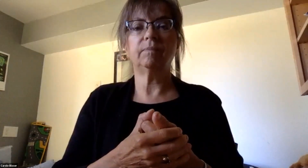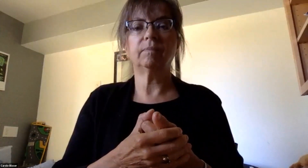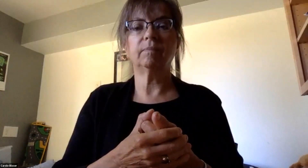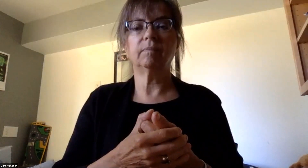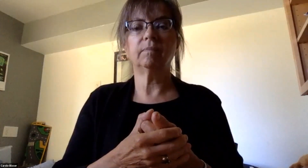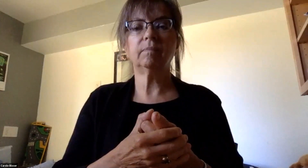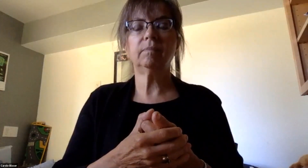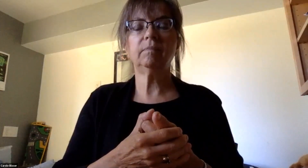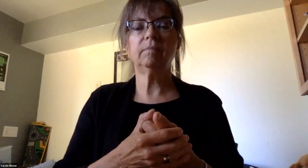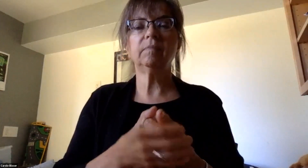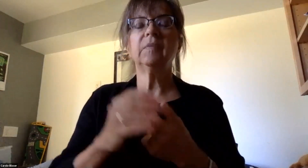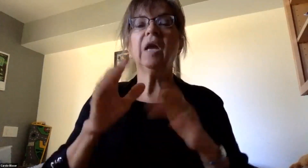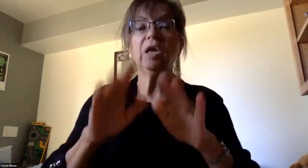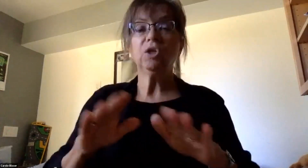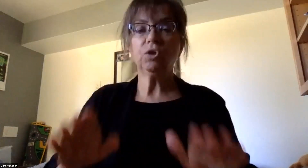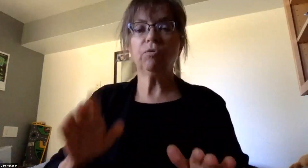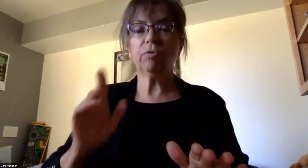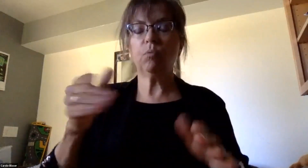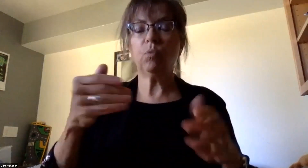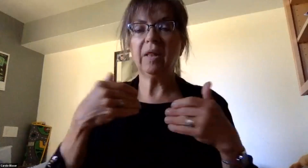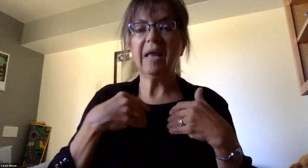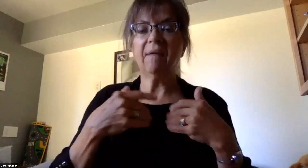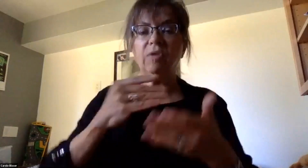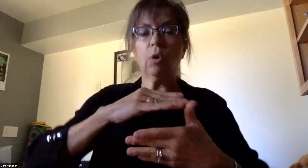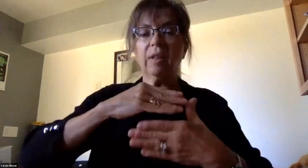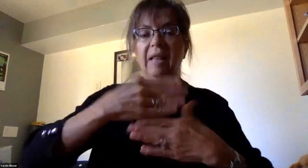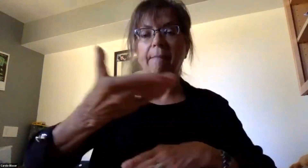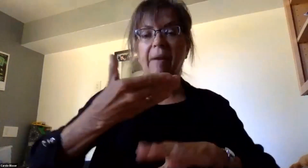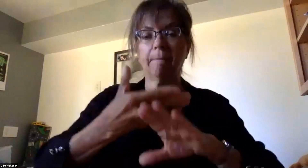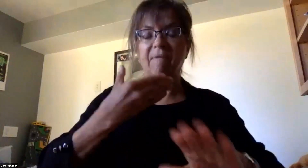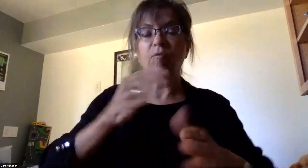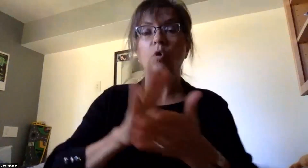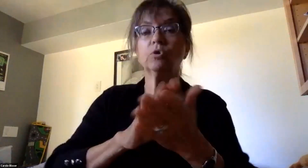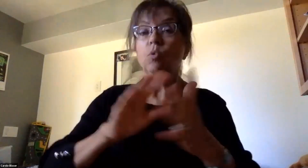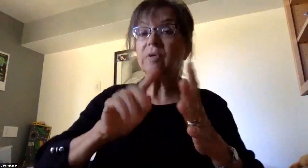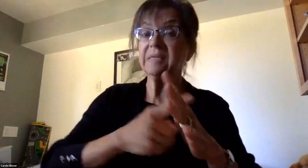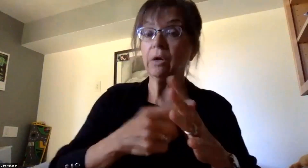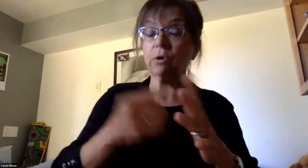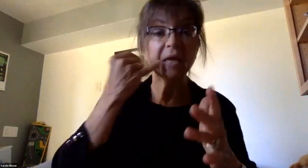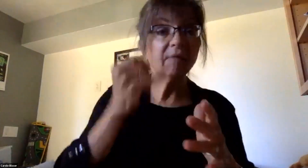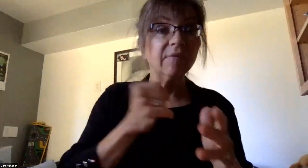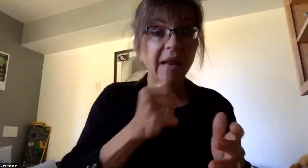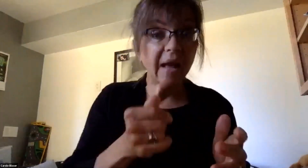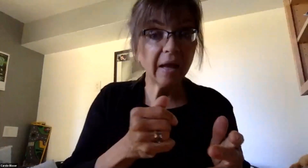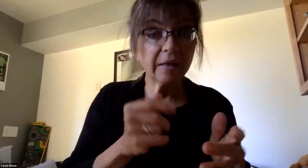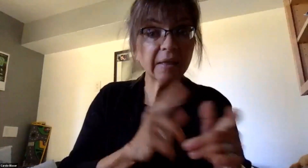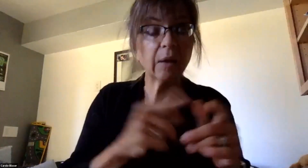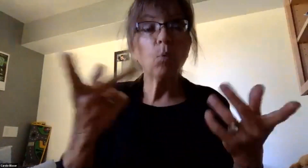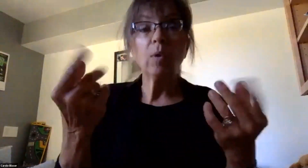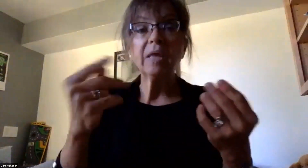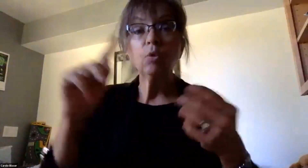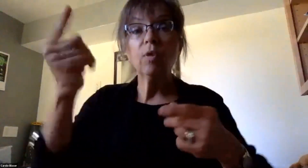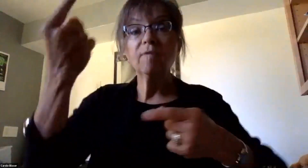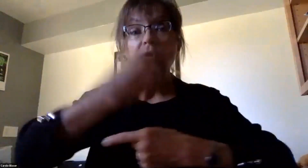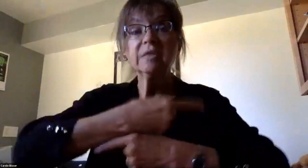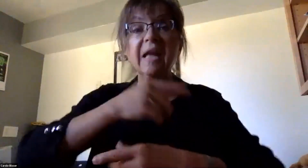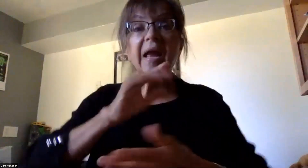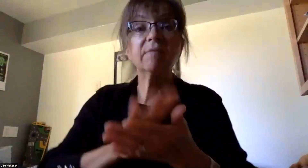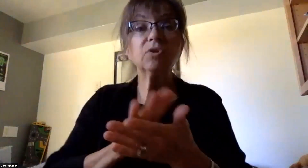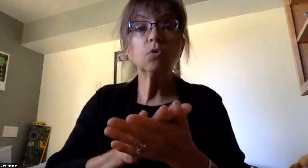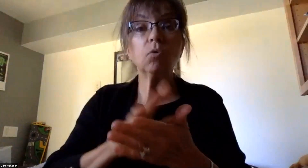Will children receive their laptops before the school starts? If not, what are the golden children expected to do on the first days of school when they